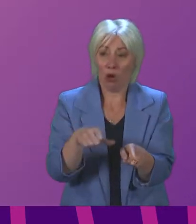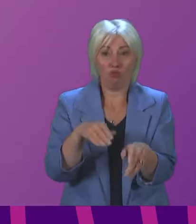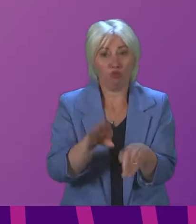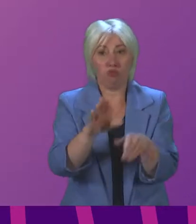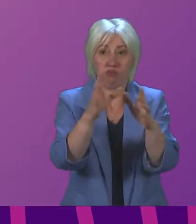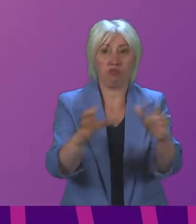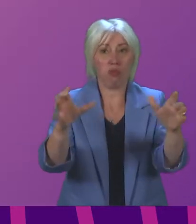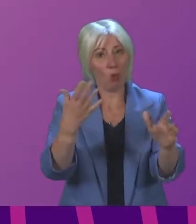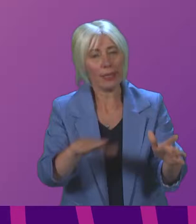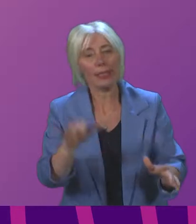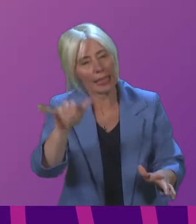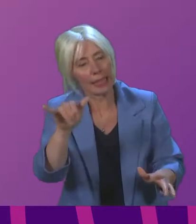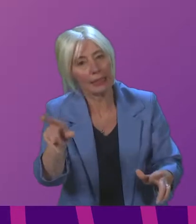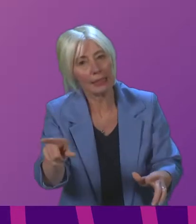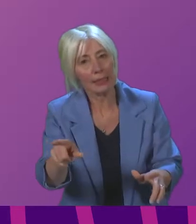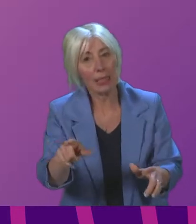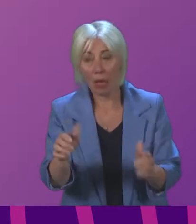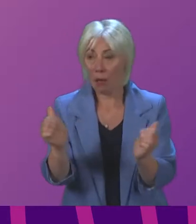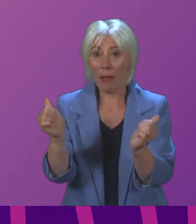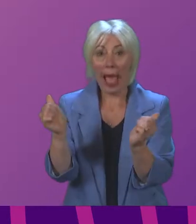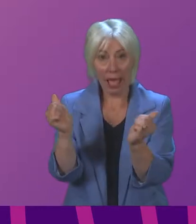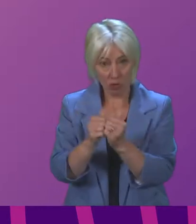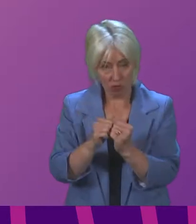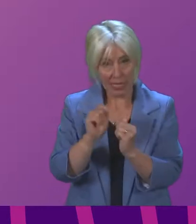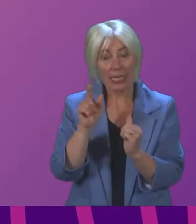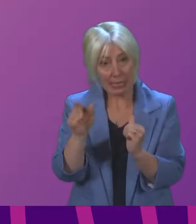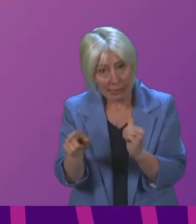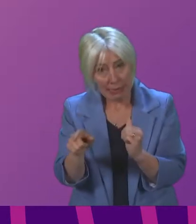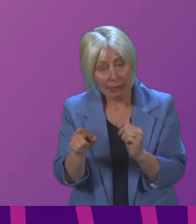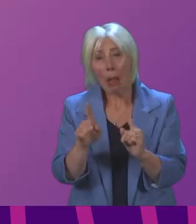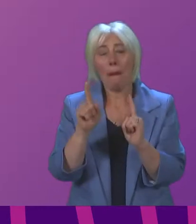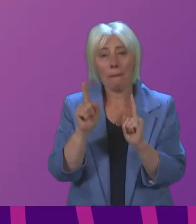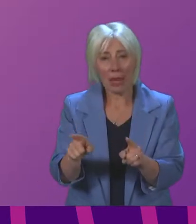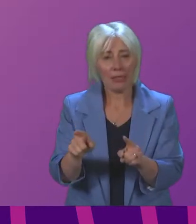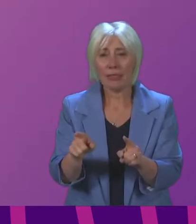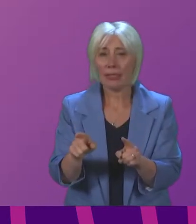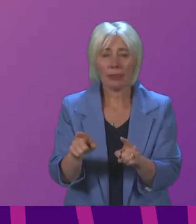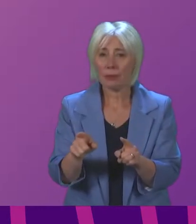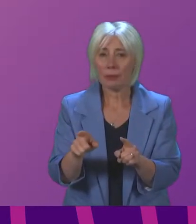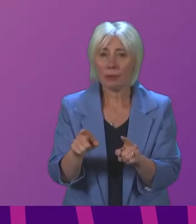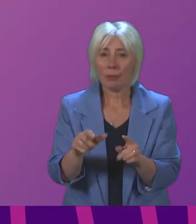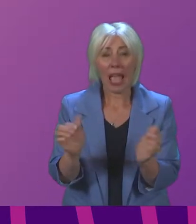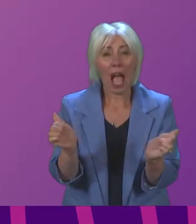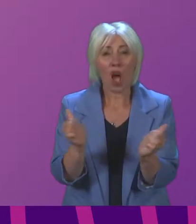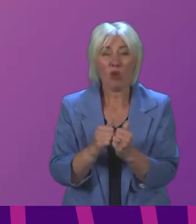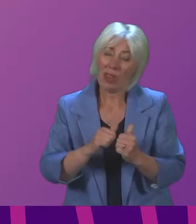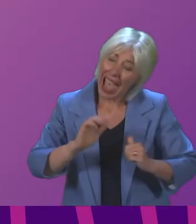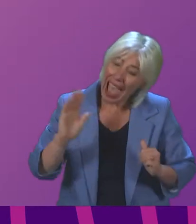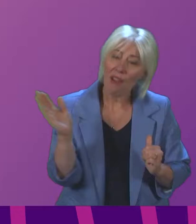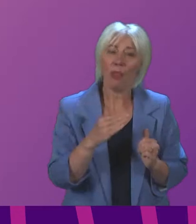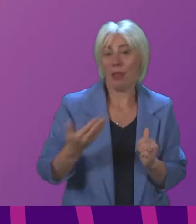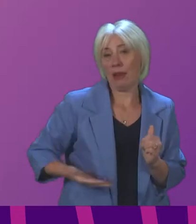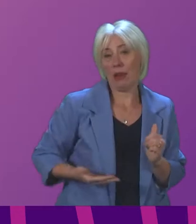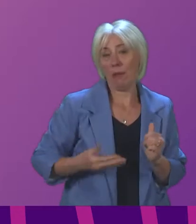and I suppose I agree with both of those points where we won't probably be able to agree with everything the business community